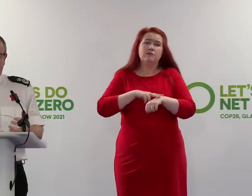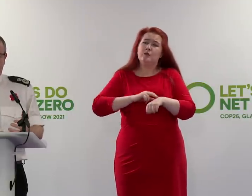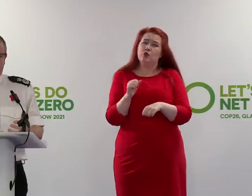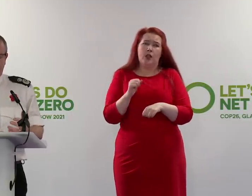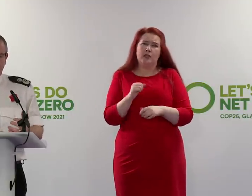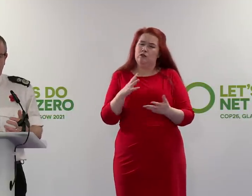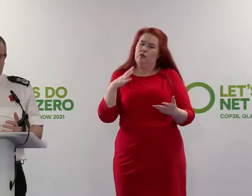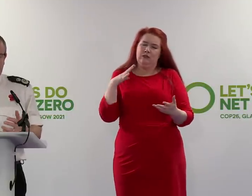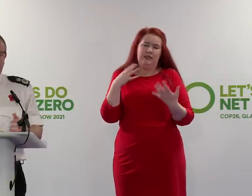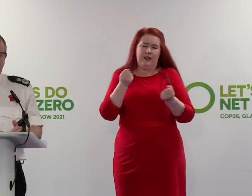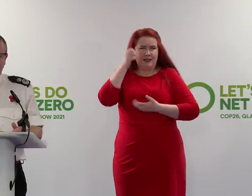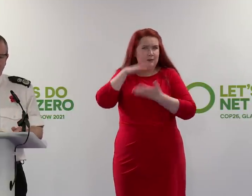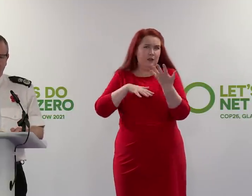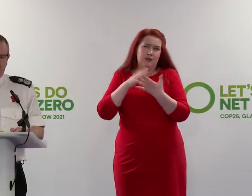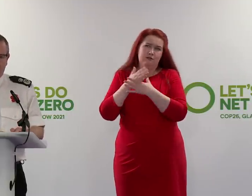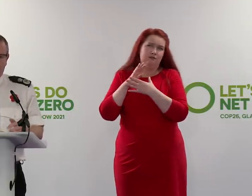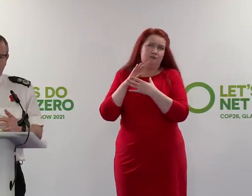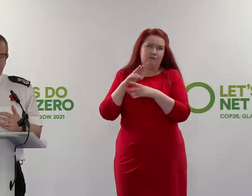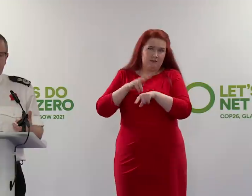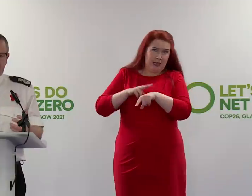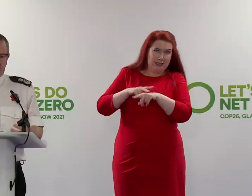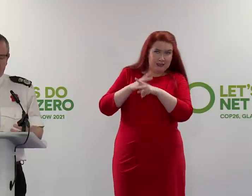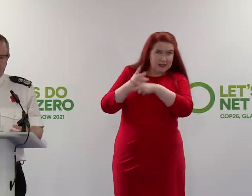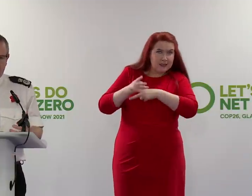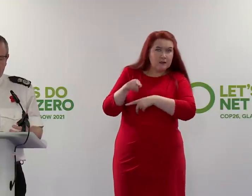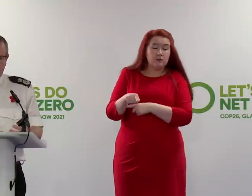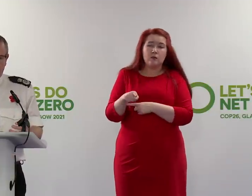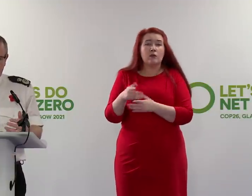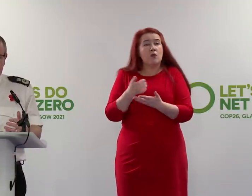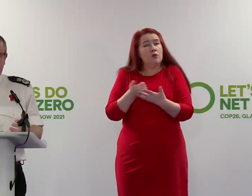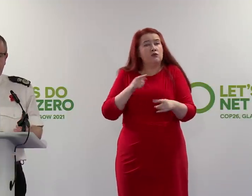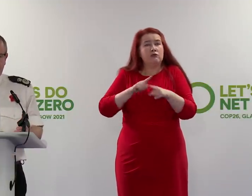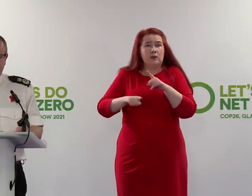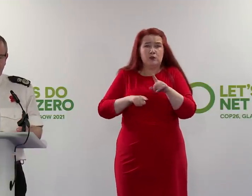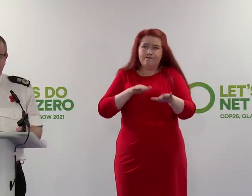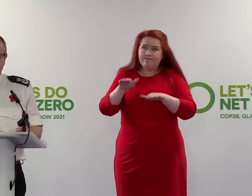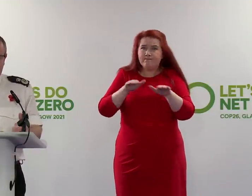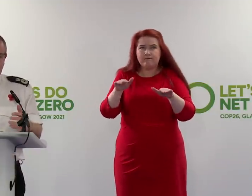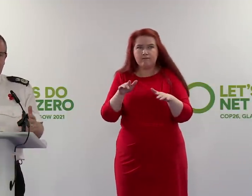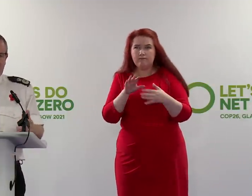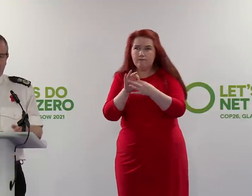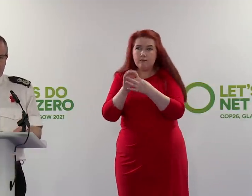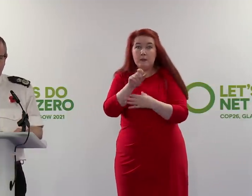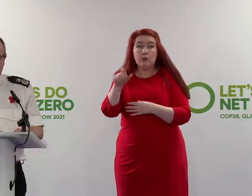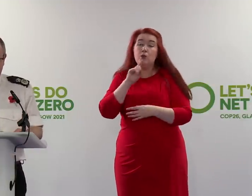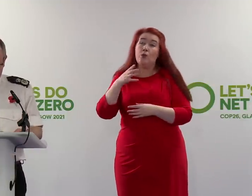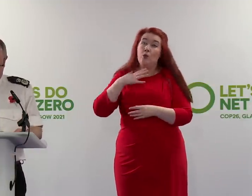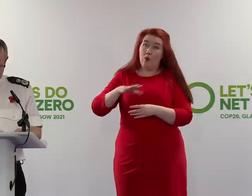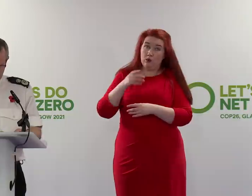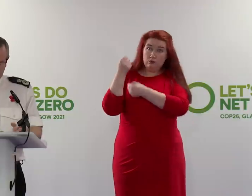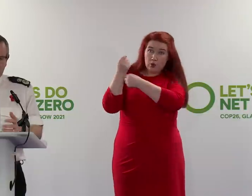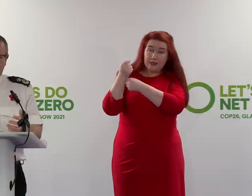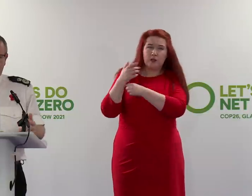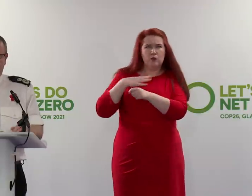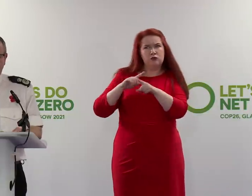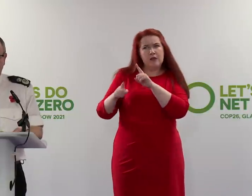considerable experience of policing. We always seek to reach out to people who wish to protest so we understand what their objectives are.